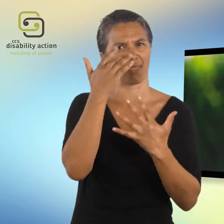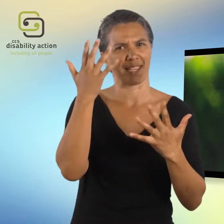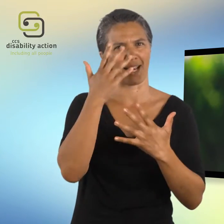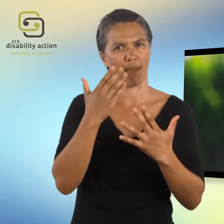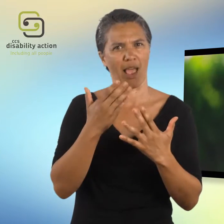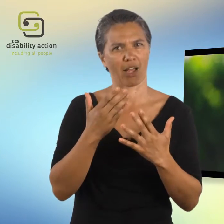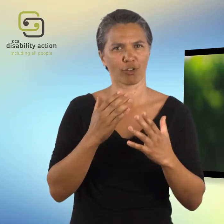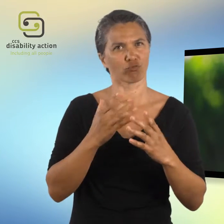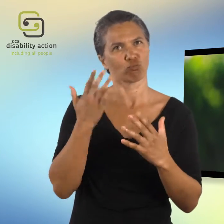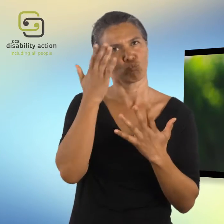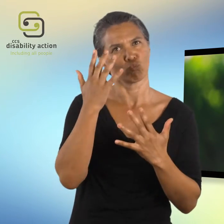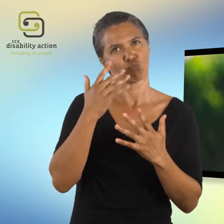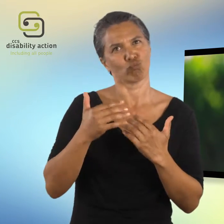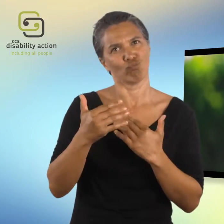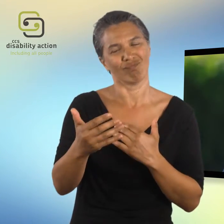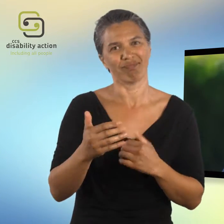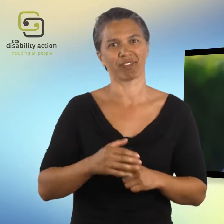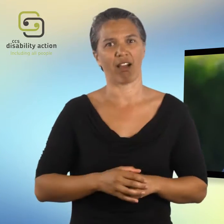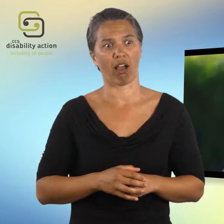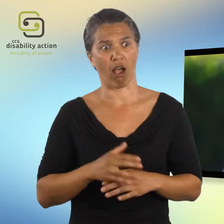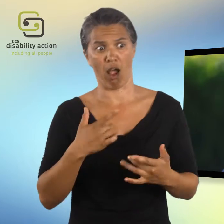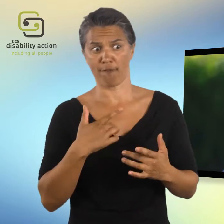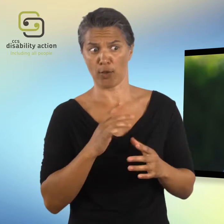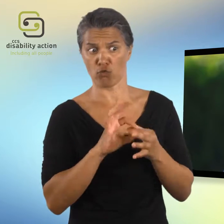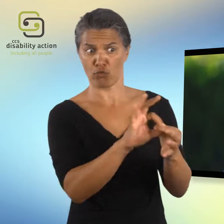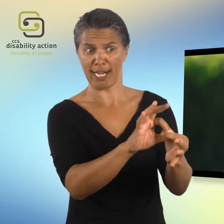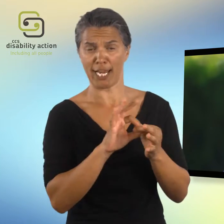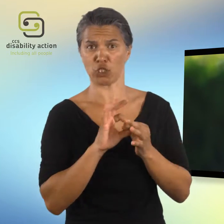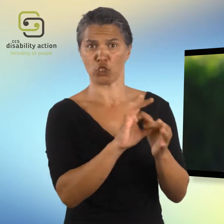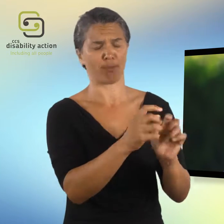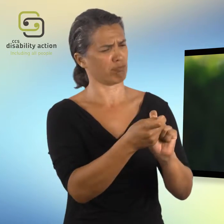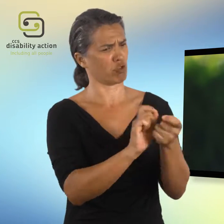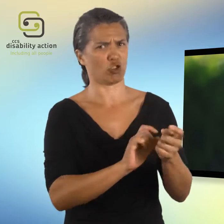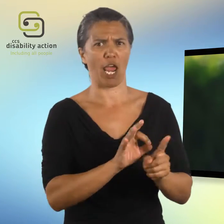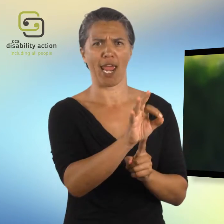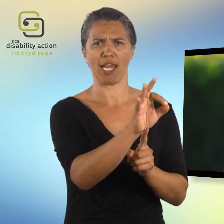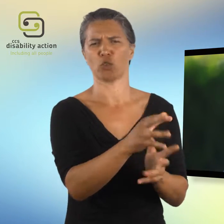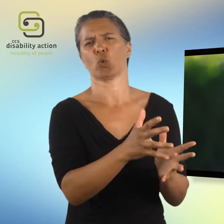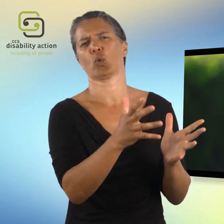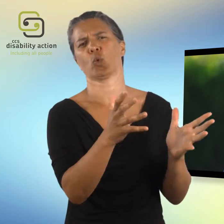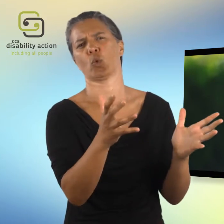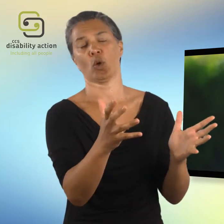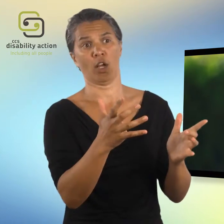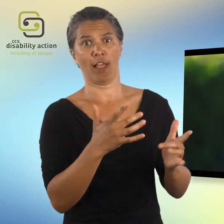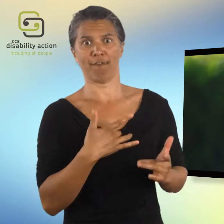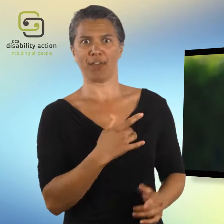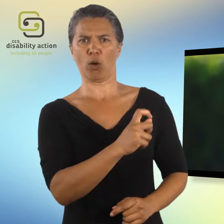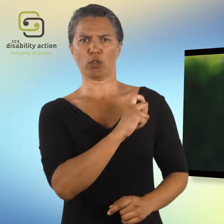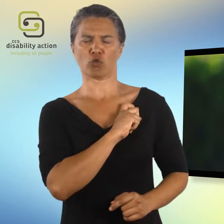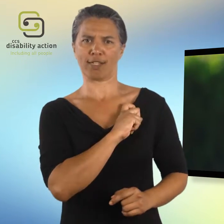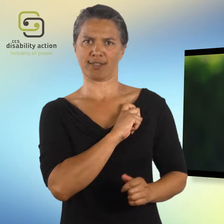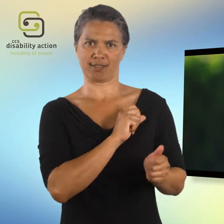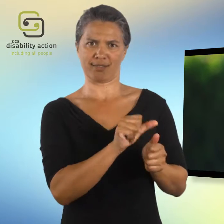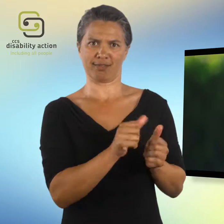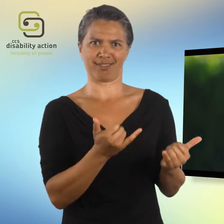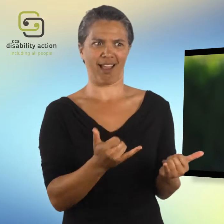thinking about after the conversation. I get a sense that it's changed our relationship hugely. She now feels that she trusts